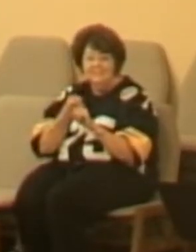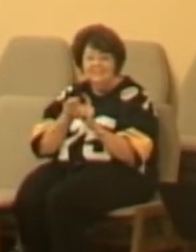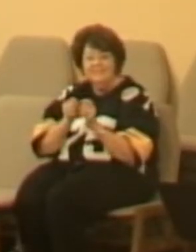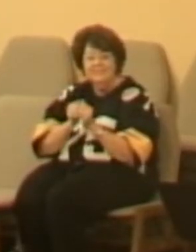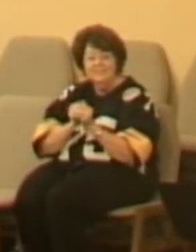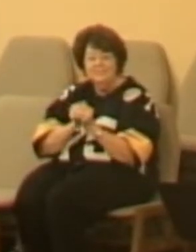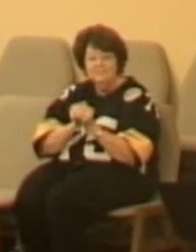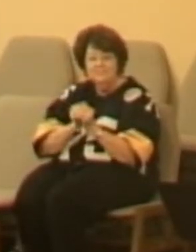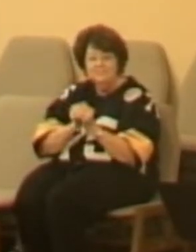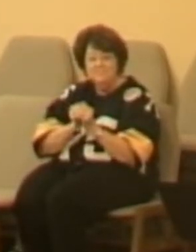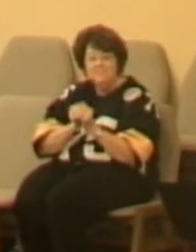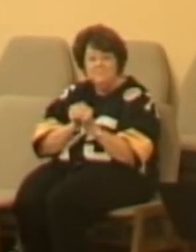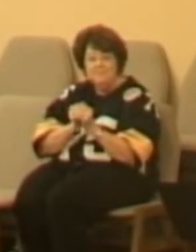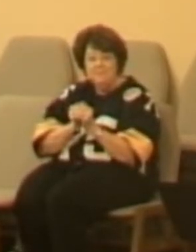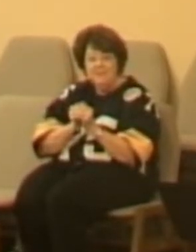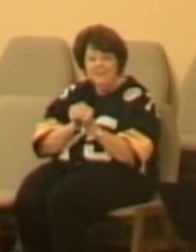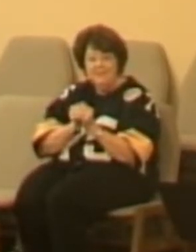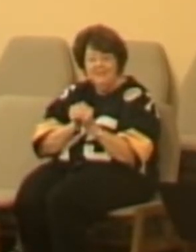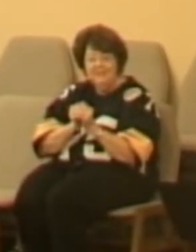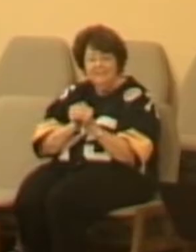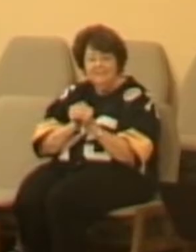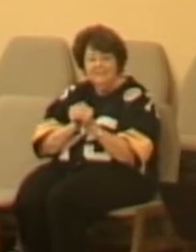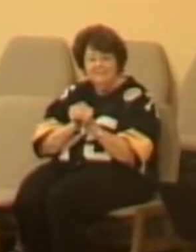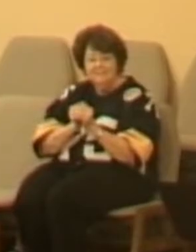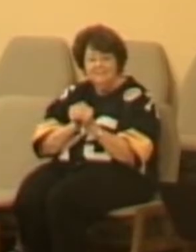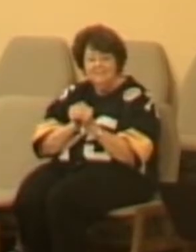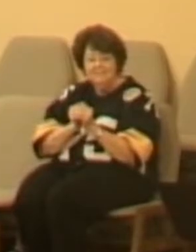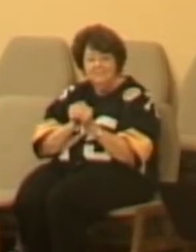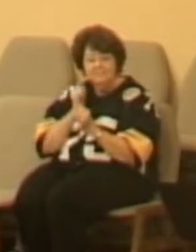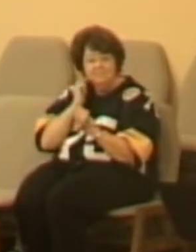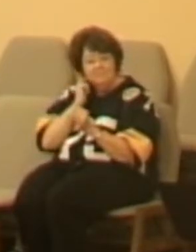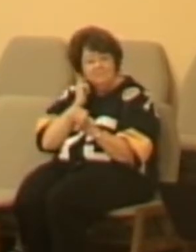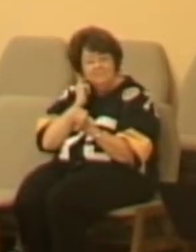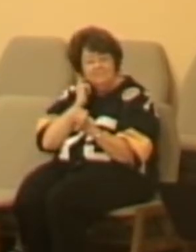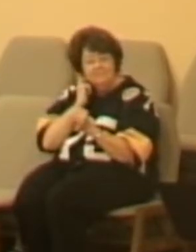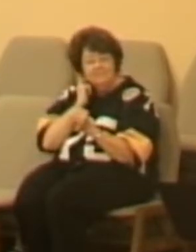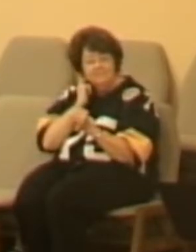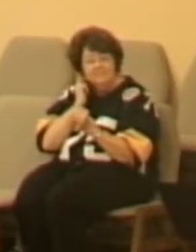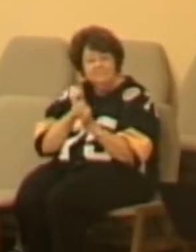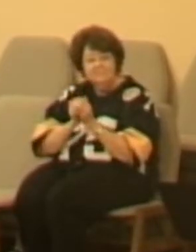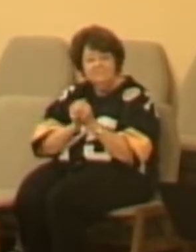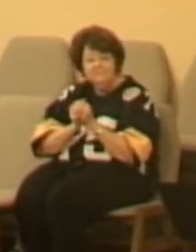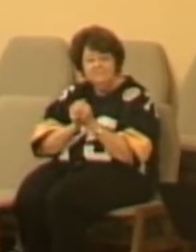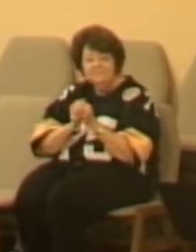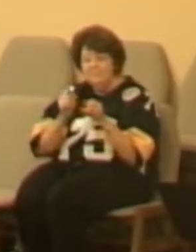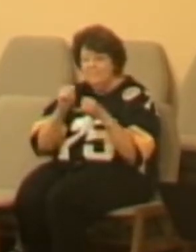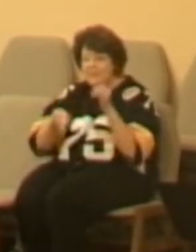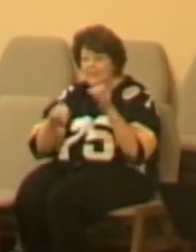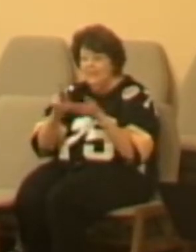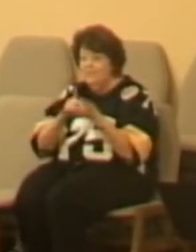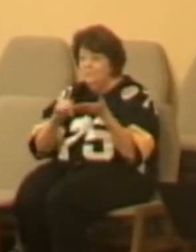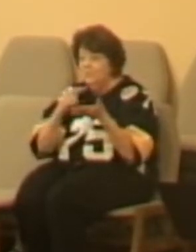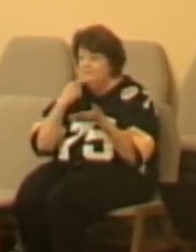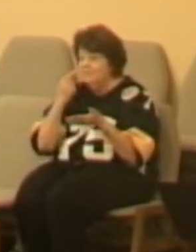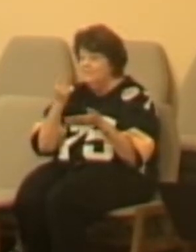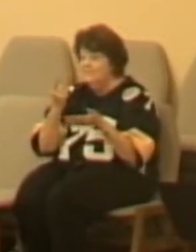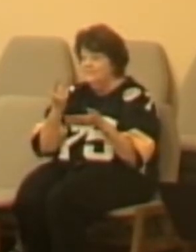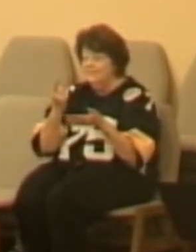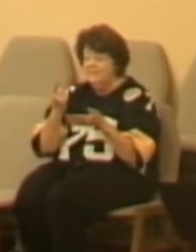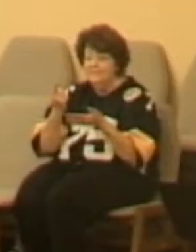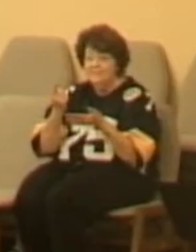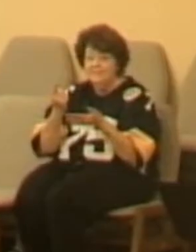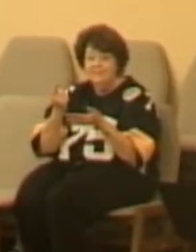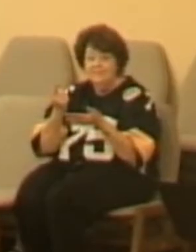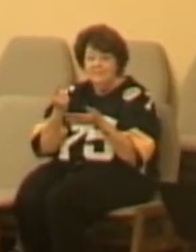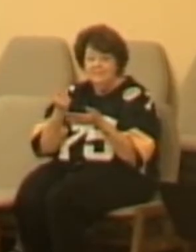I keep, know, that's what it says. Let's be friends. And I'll read you the very last part of it. I wrote,